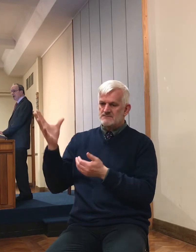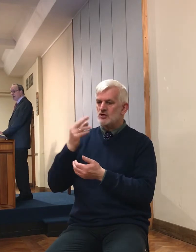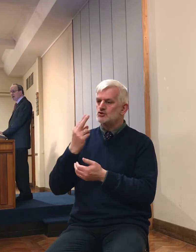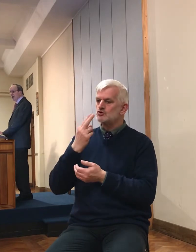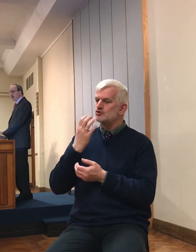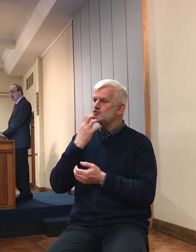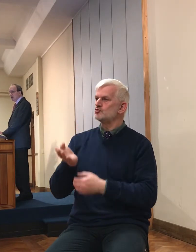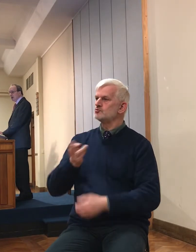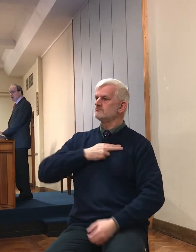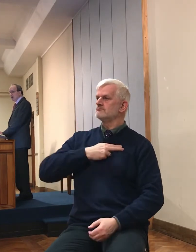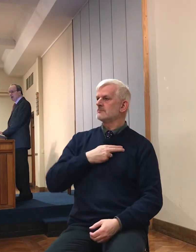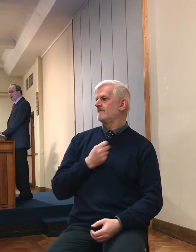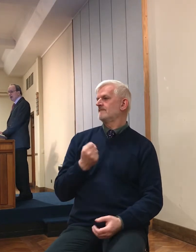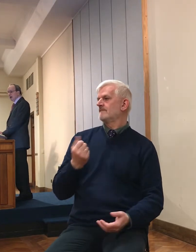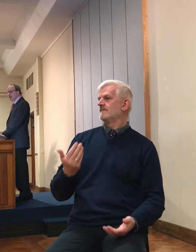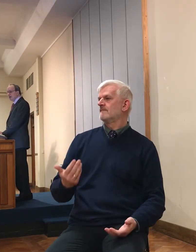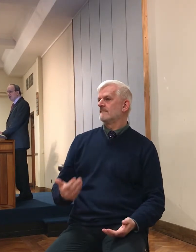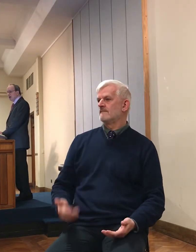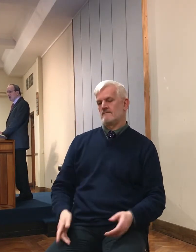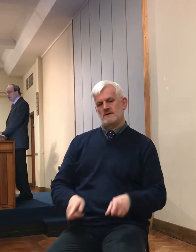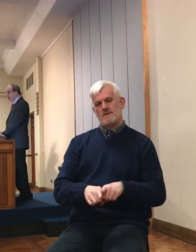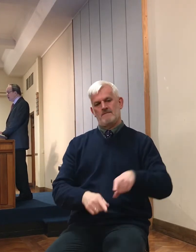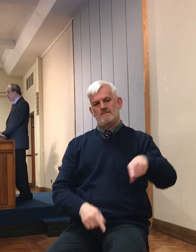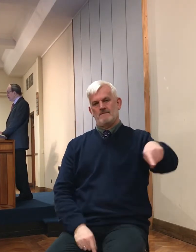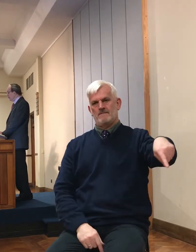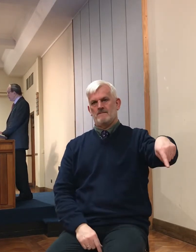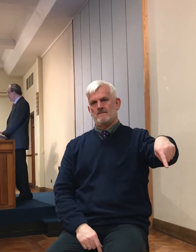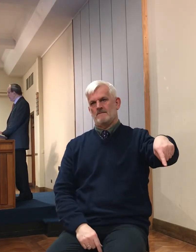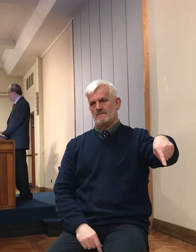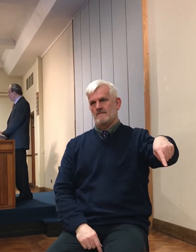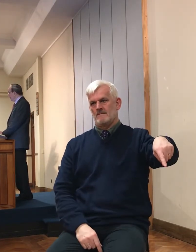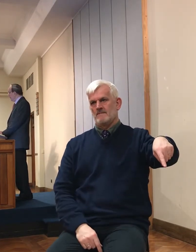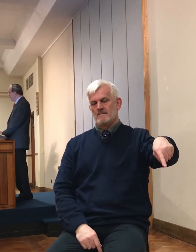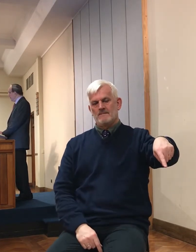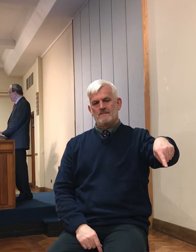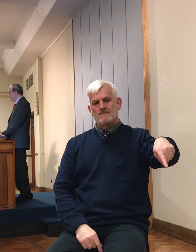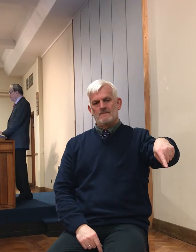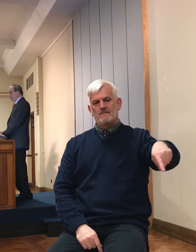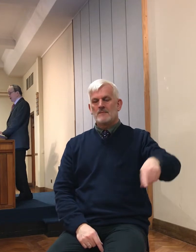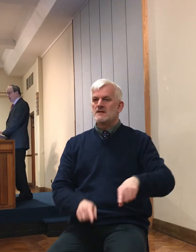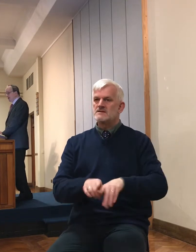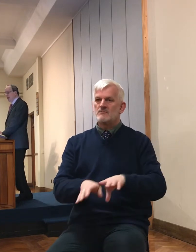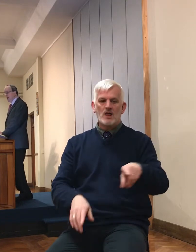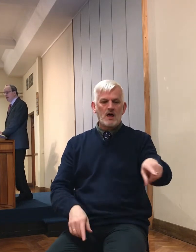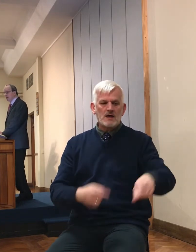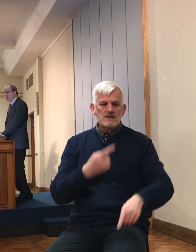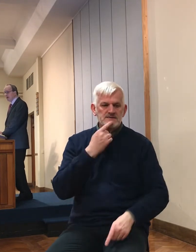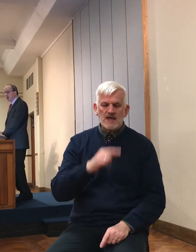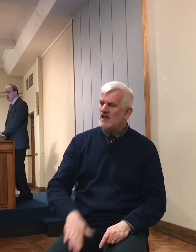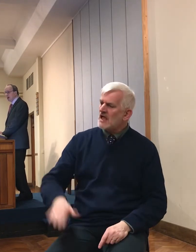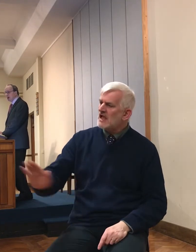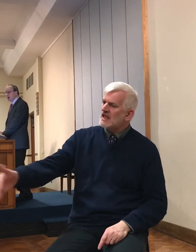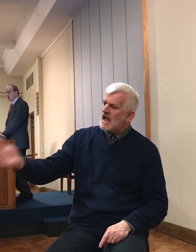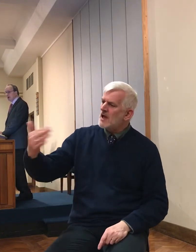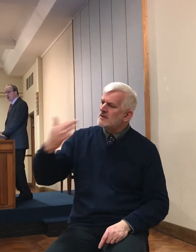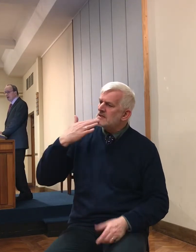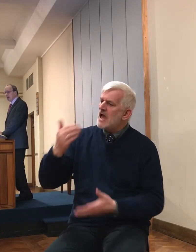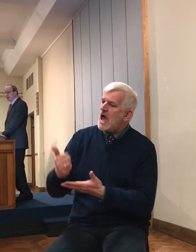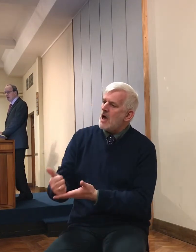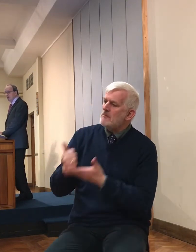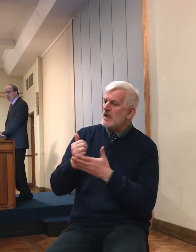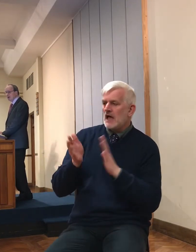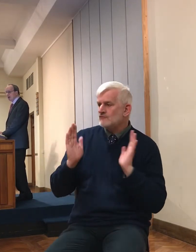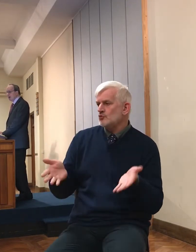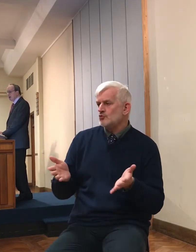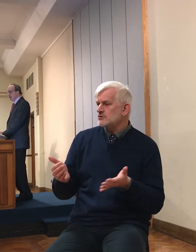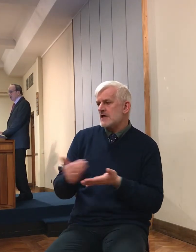just as the Gibeonites turned to Joshua and said, you've got to defend us. You've got to